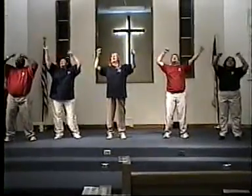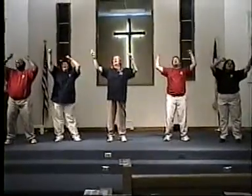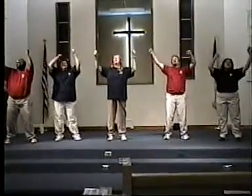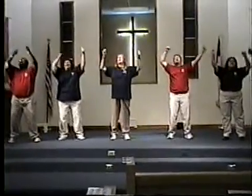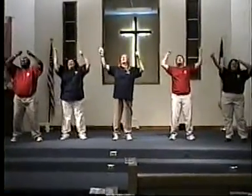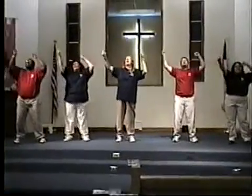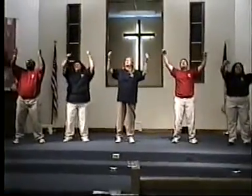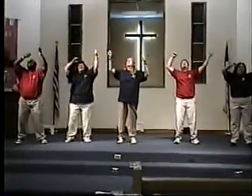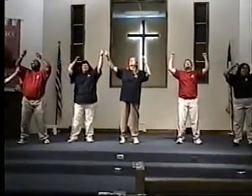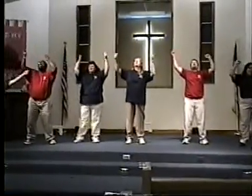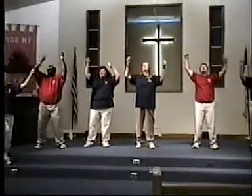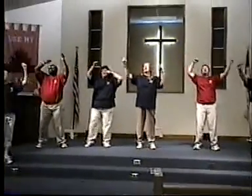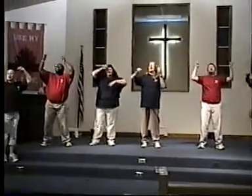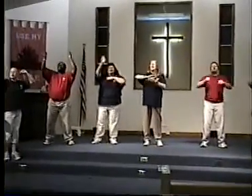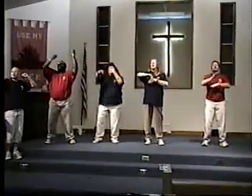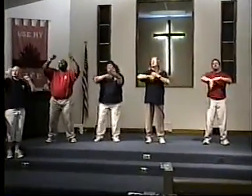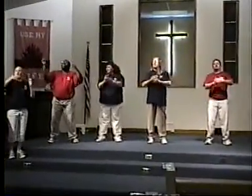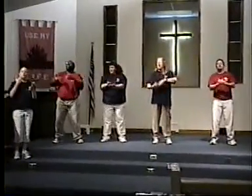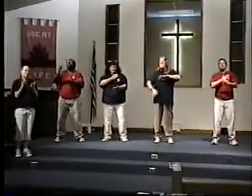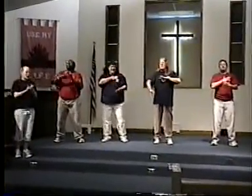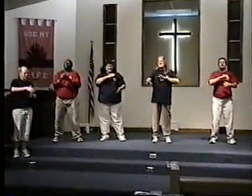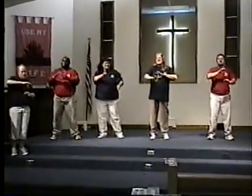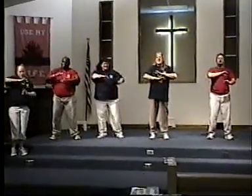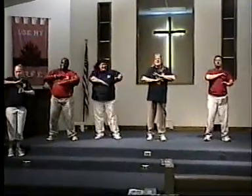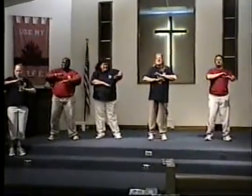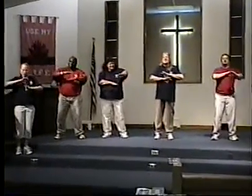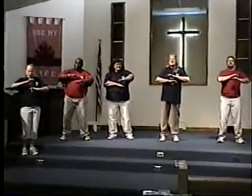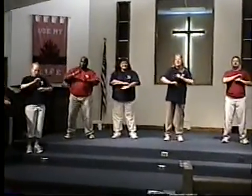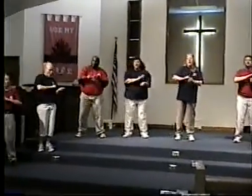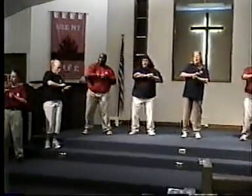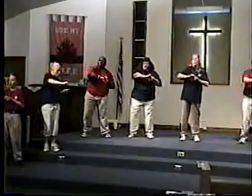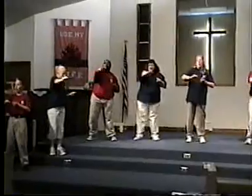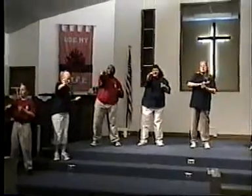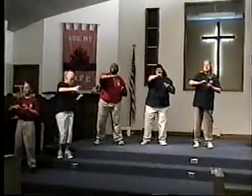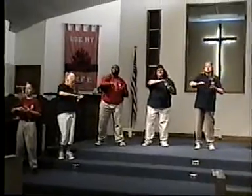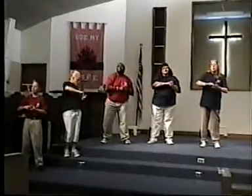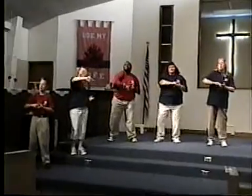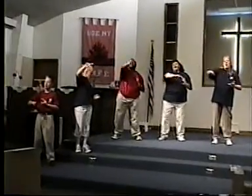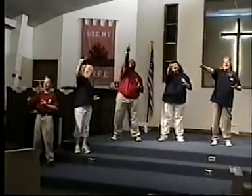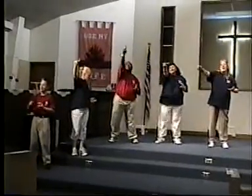Hallelujah, all my sins are washed away